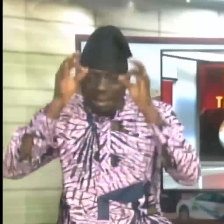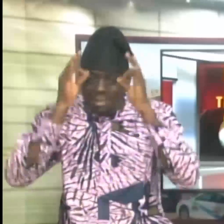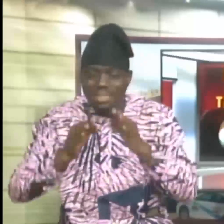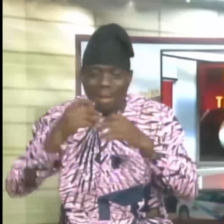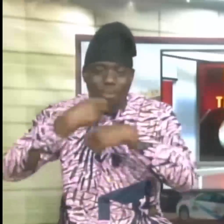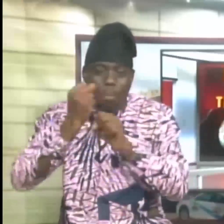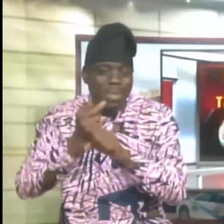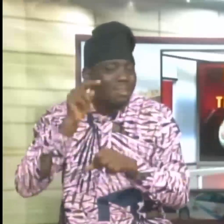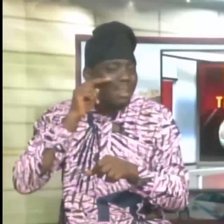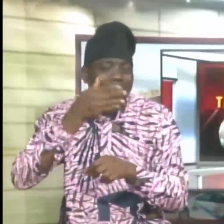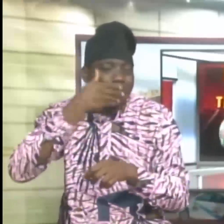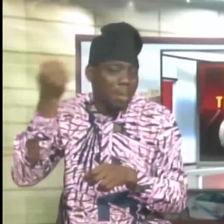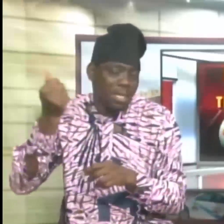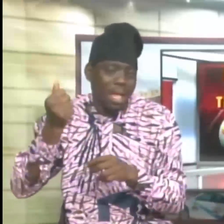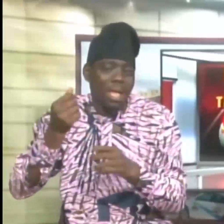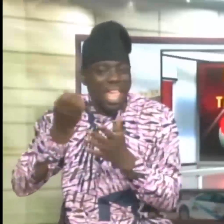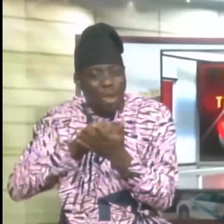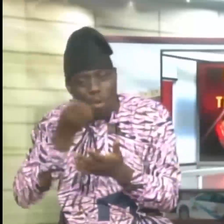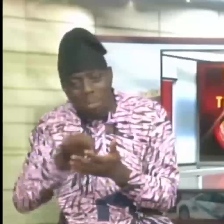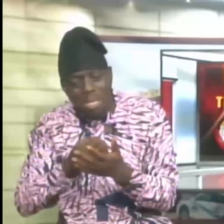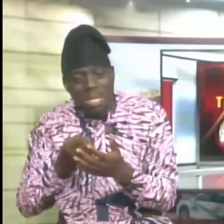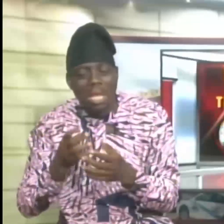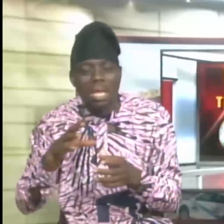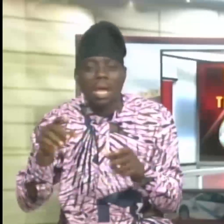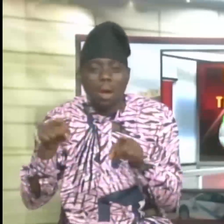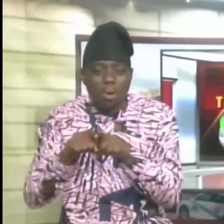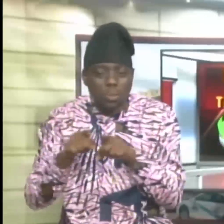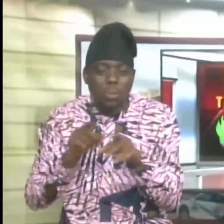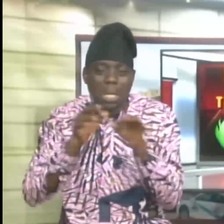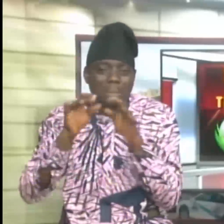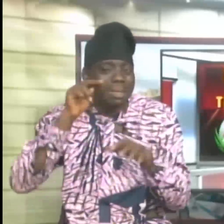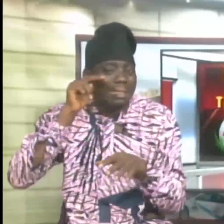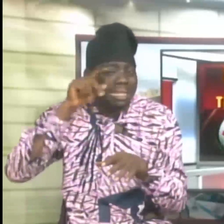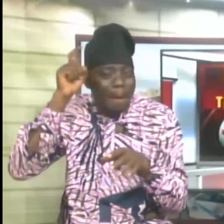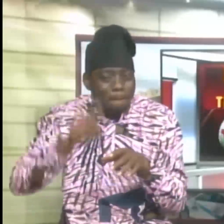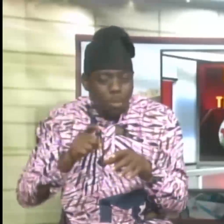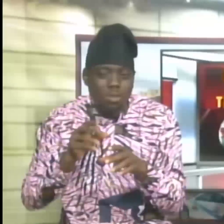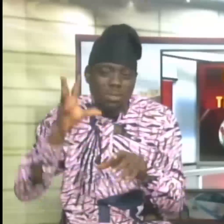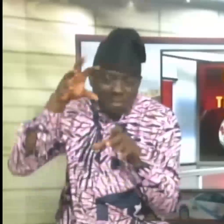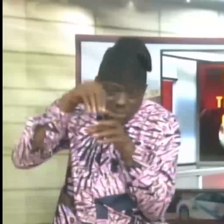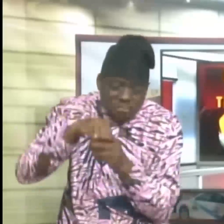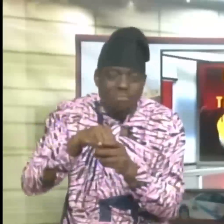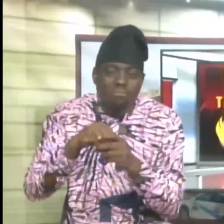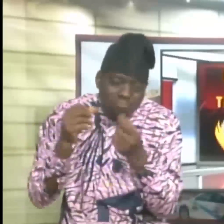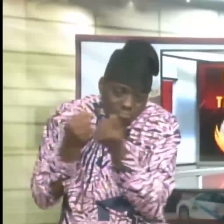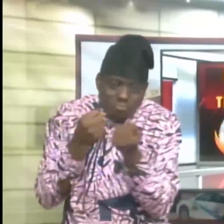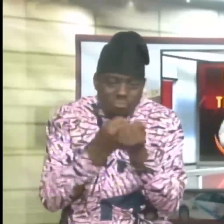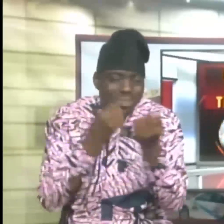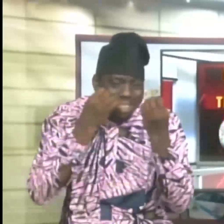Nigeria better economically, adding that Nigerians must buy into those efforts and give their maximum support to the